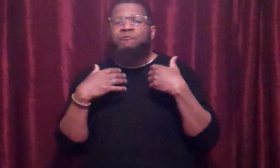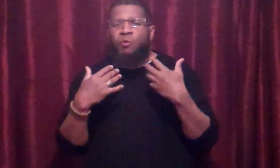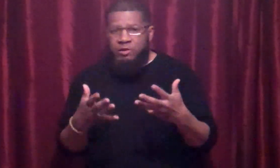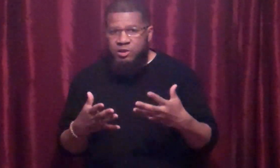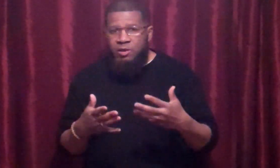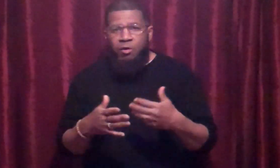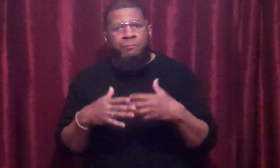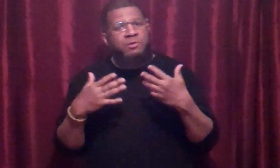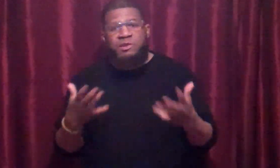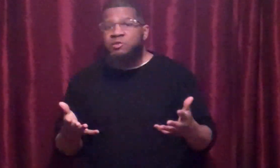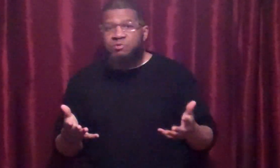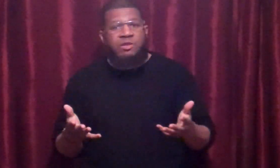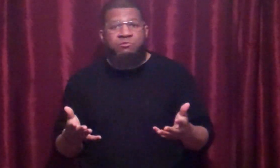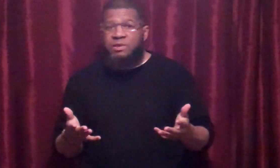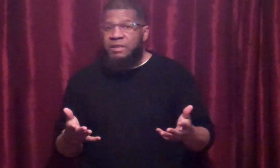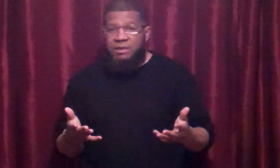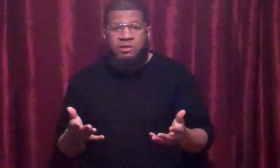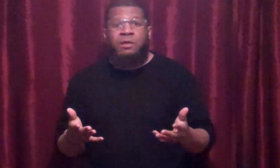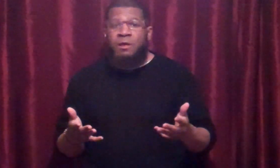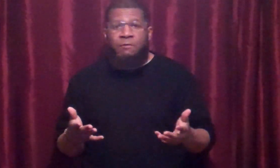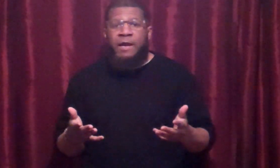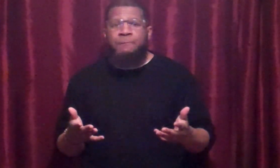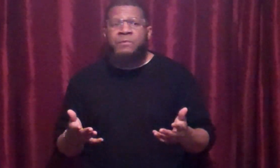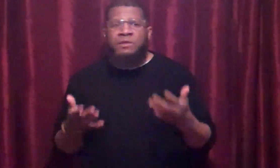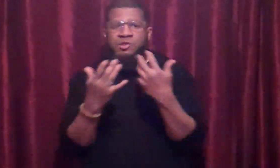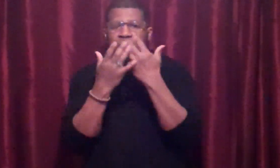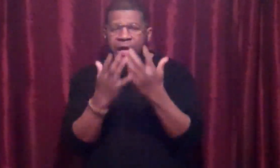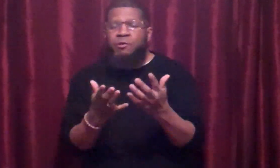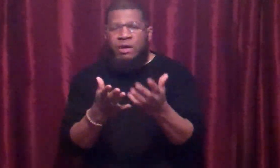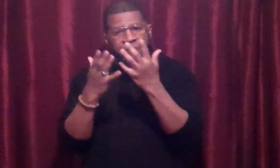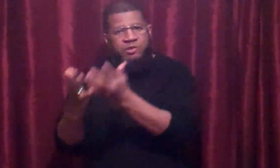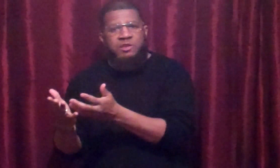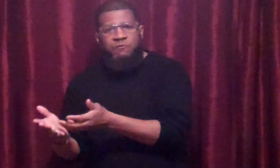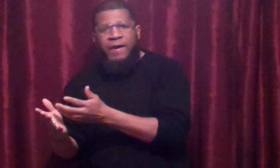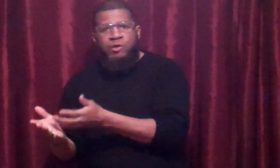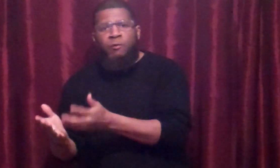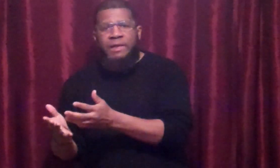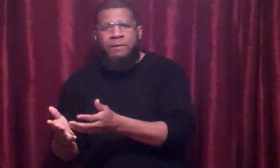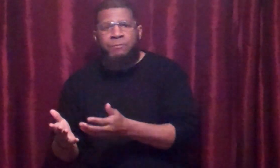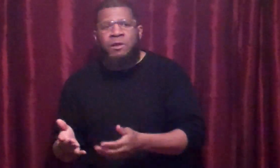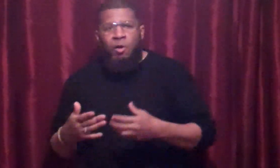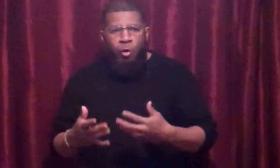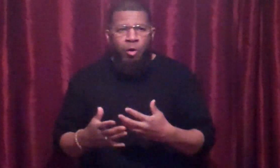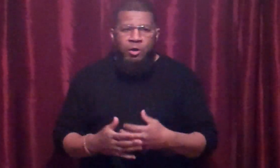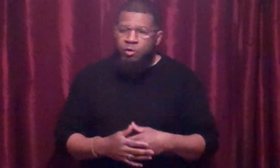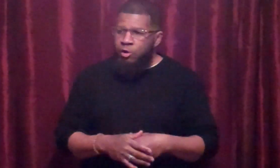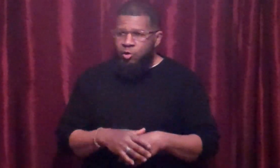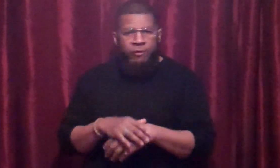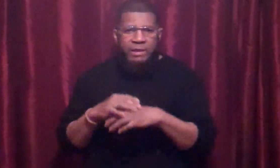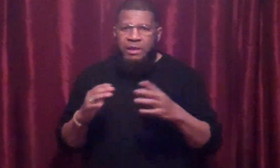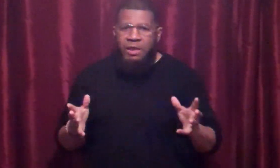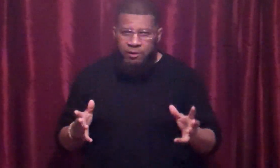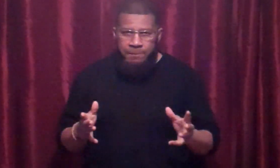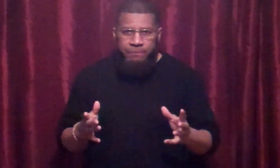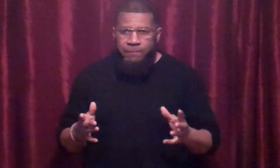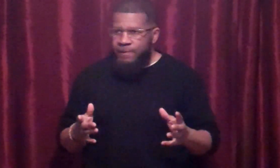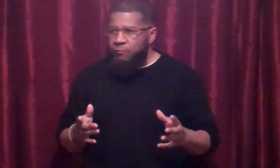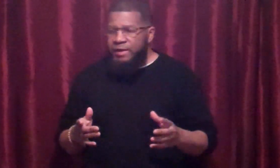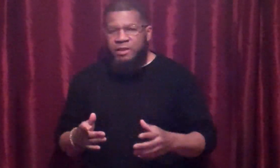fortune on Brazilian Jiu-Jitsu techniques, right? So now you have to justify doing it. Or you're a great kicker, right? And